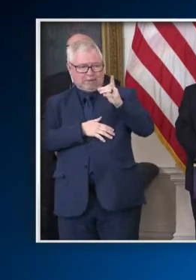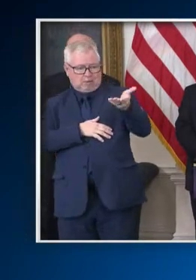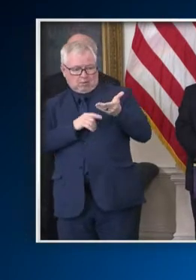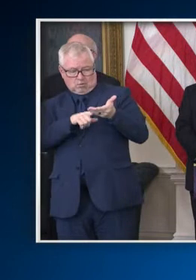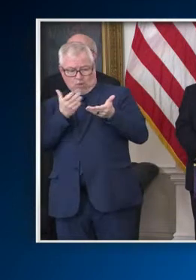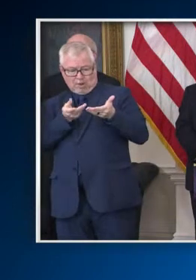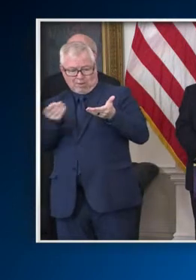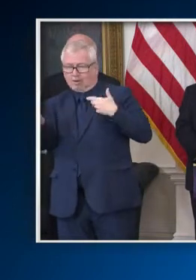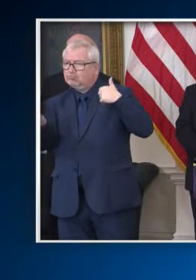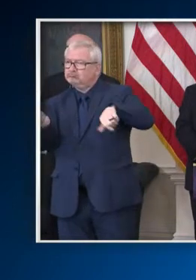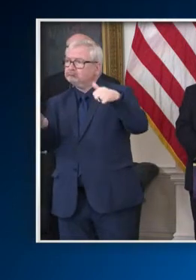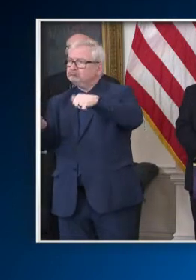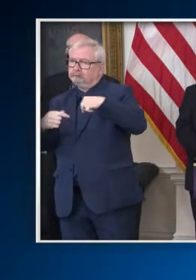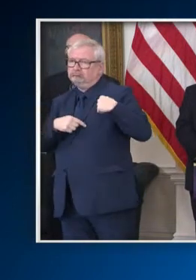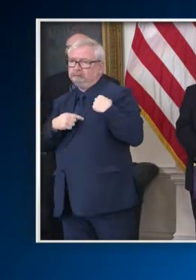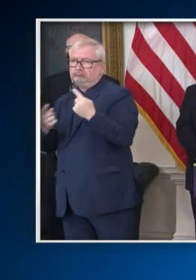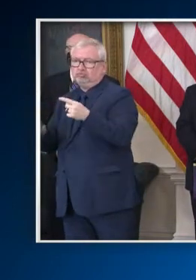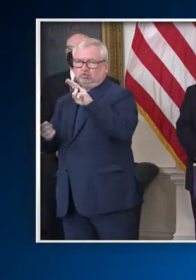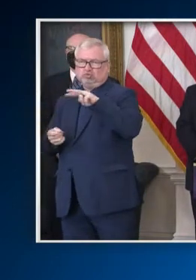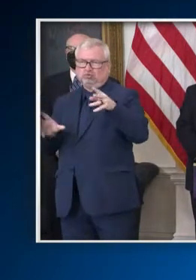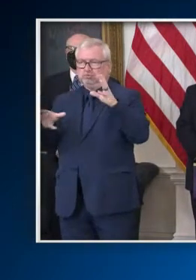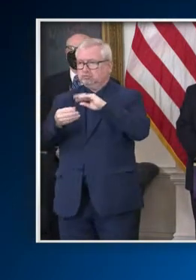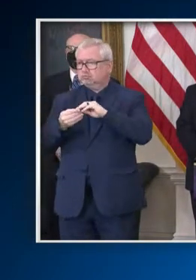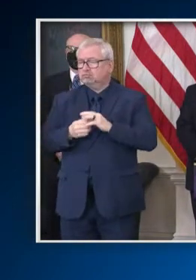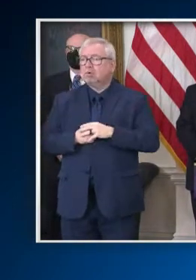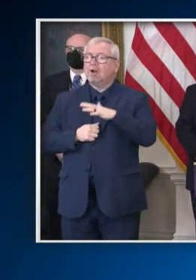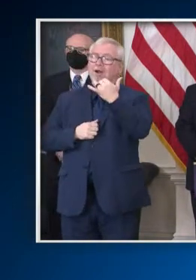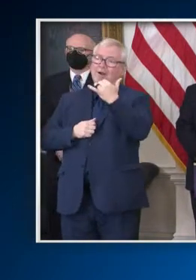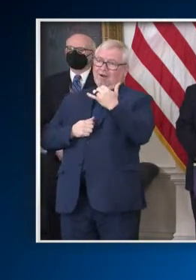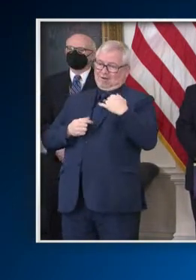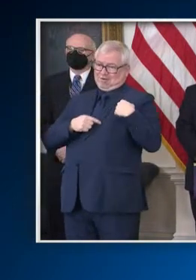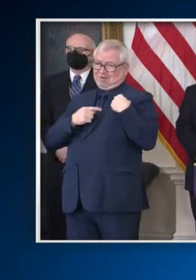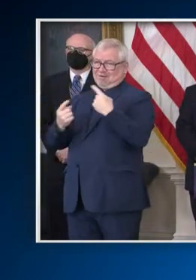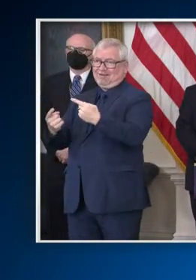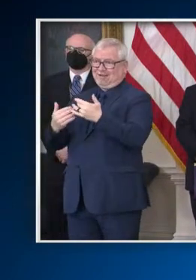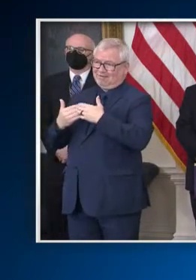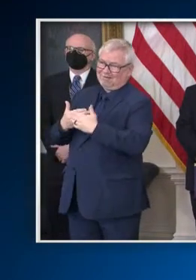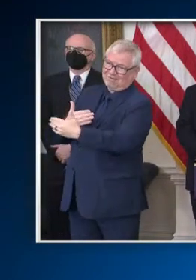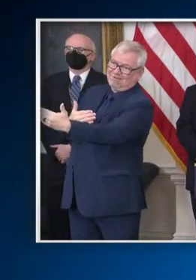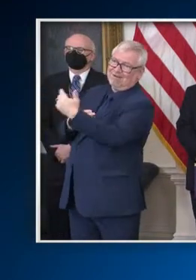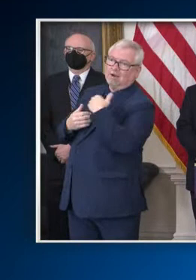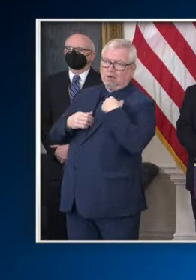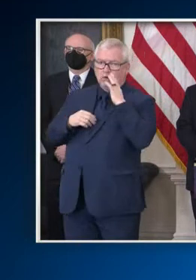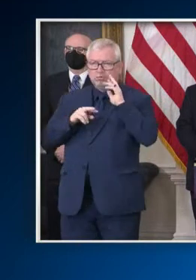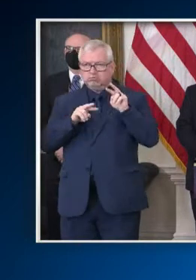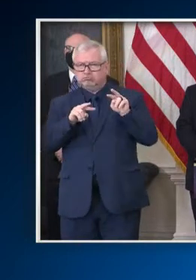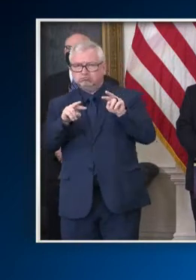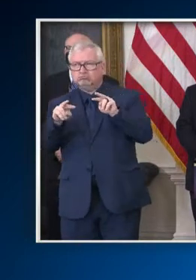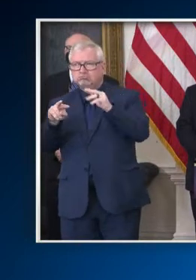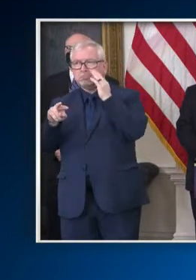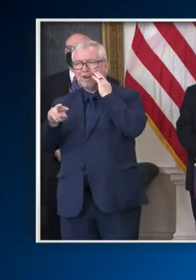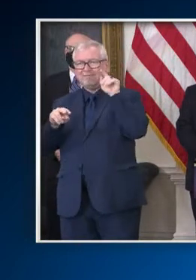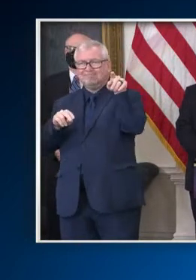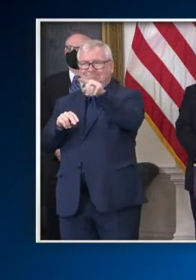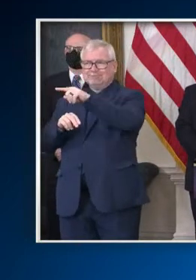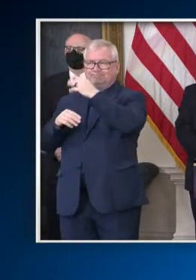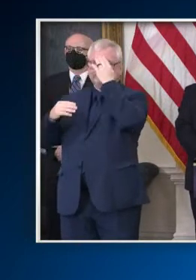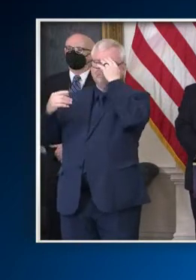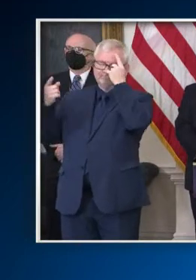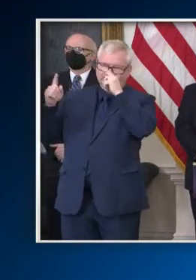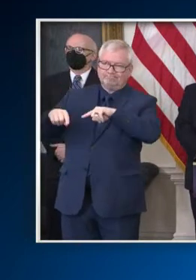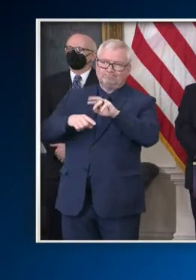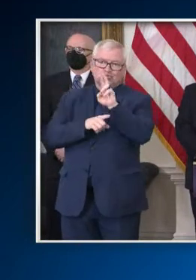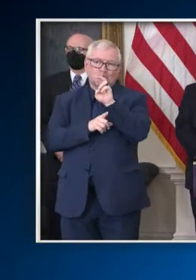introduced and enacted nearly unanimously the Relief Act of 2021, which